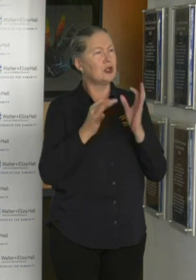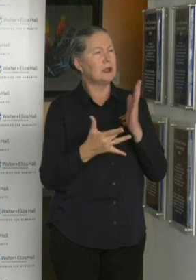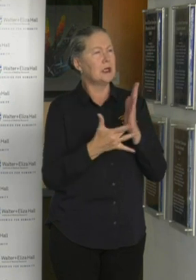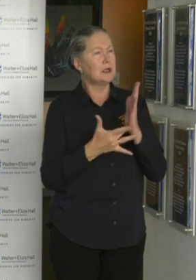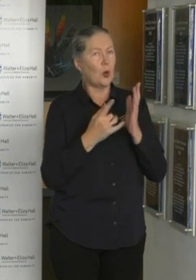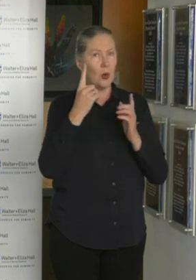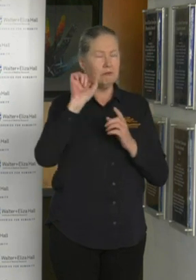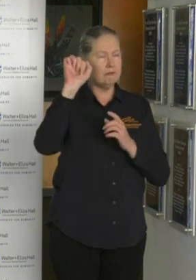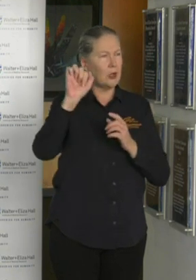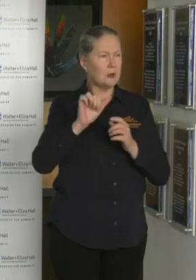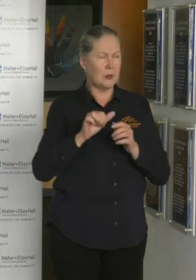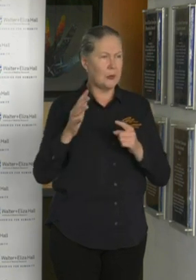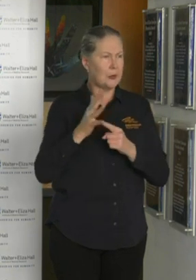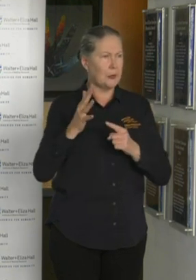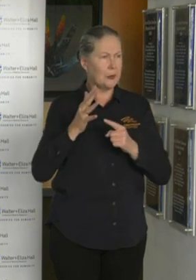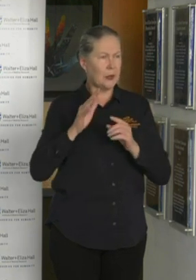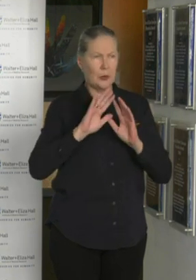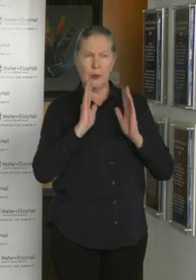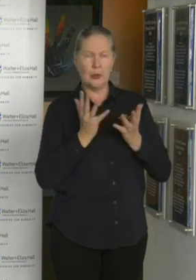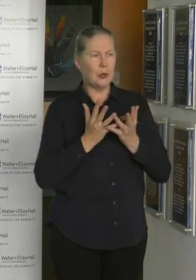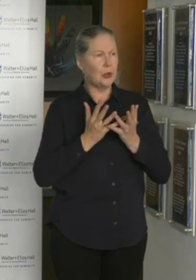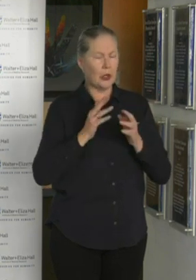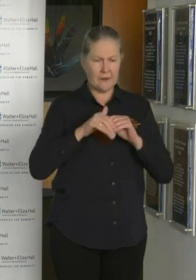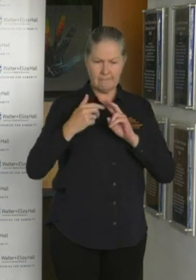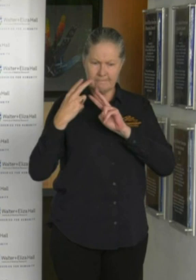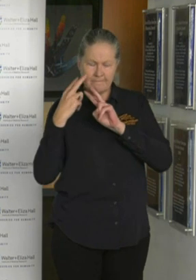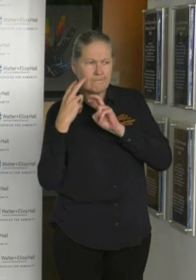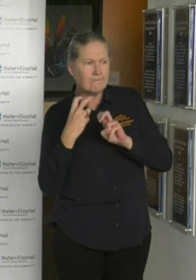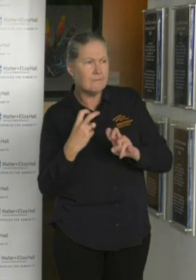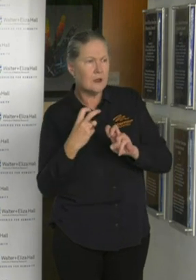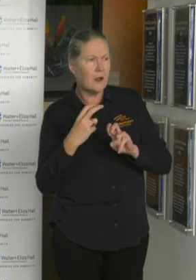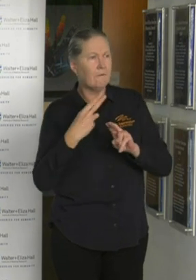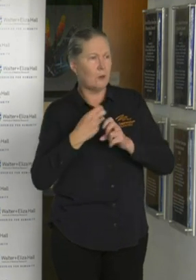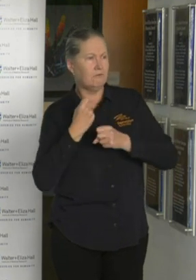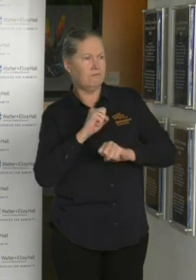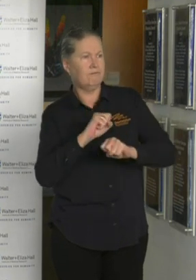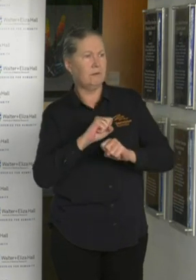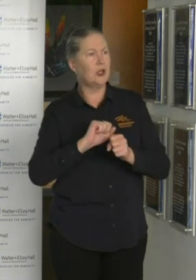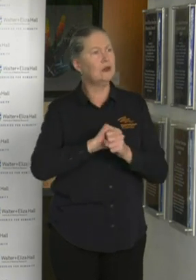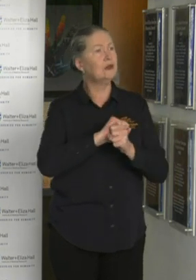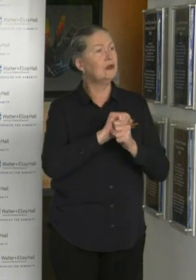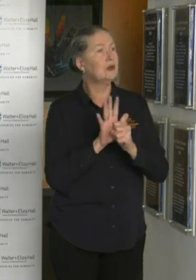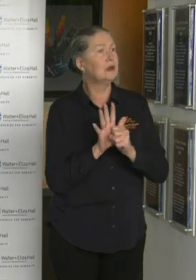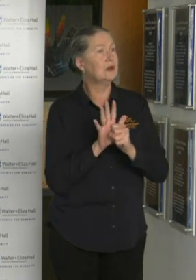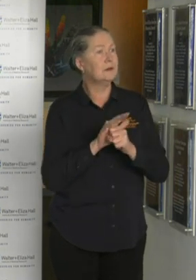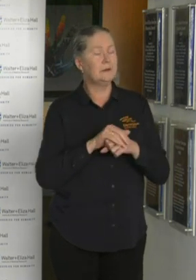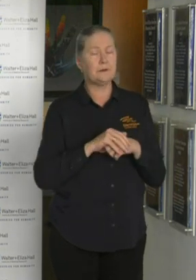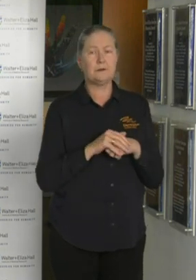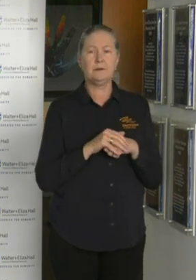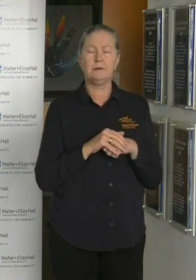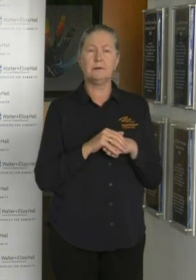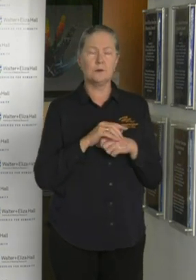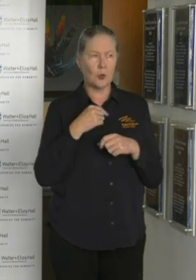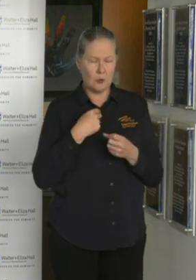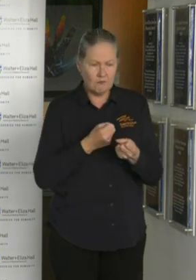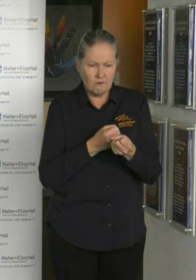projects in relation to coronavirus prevention. We are also supporting nine